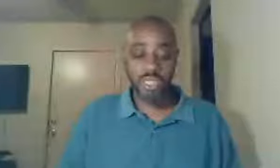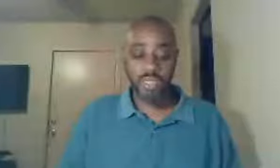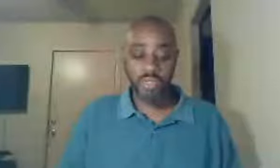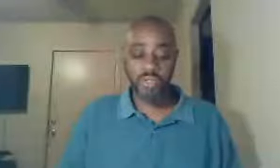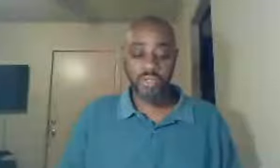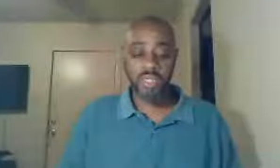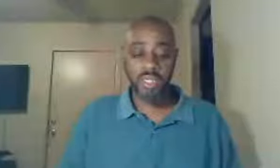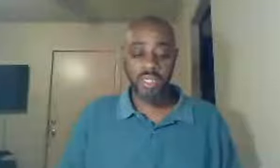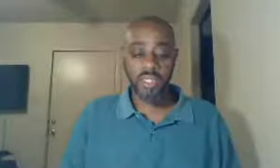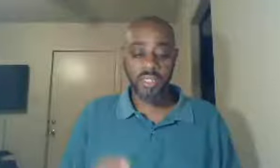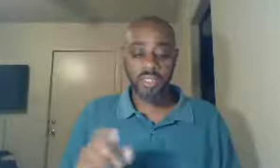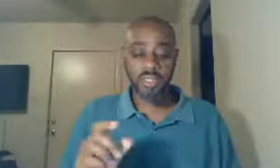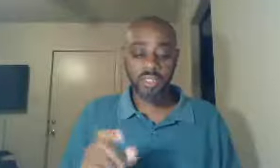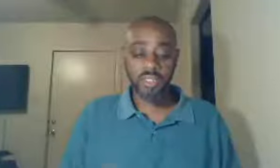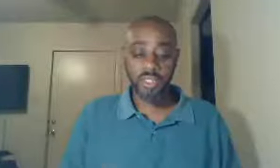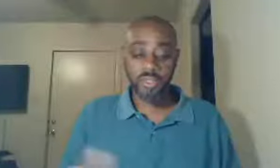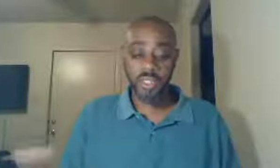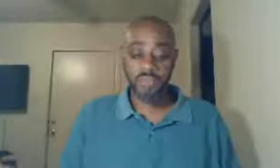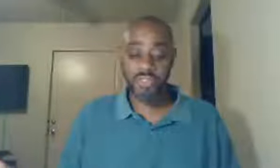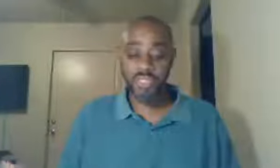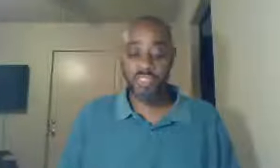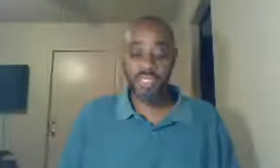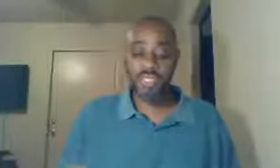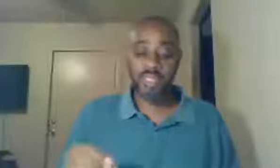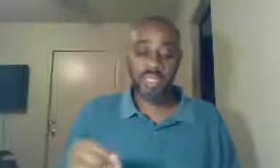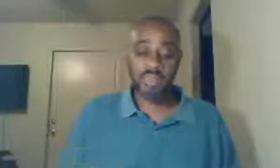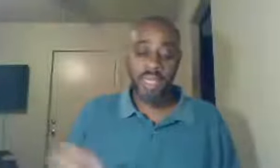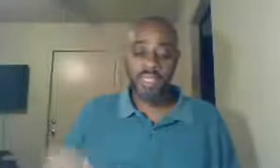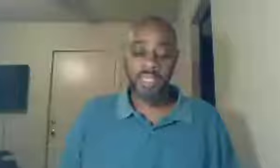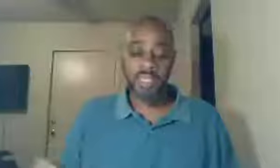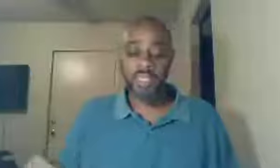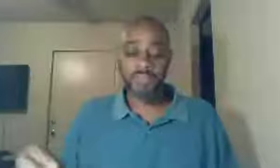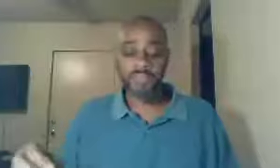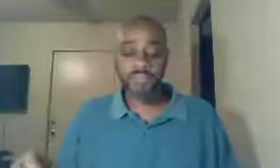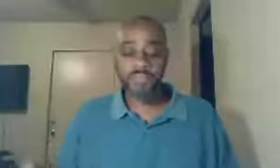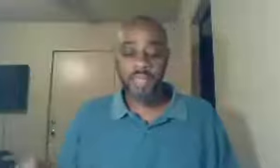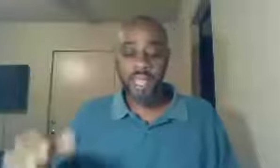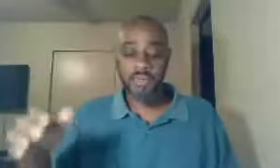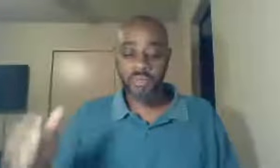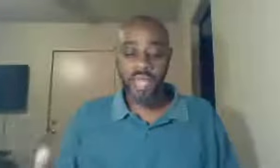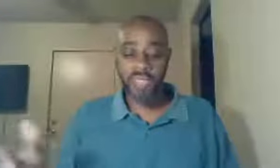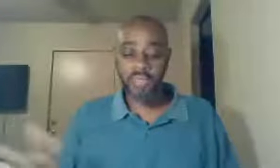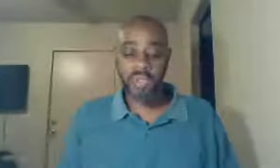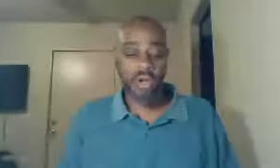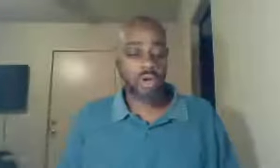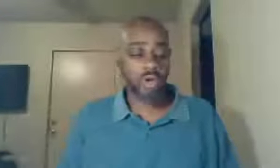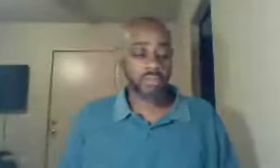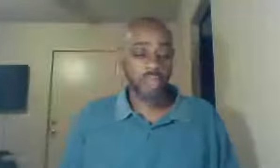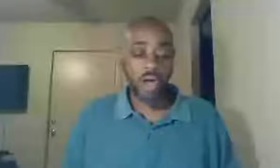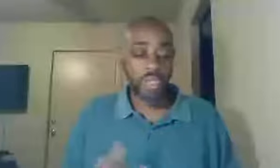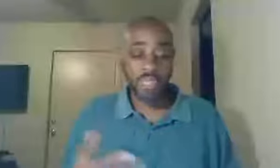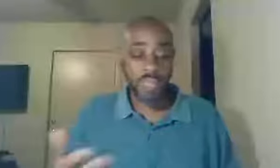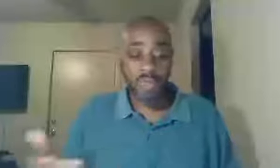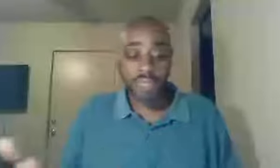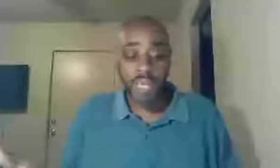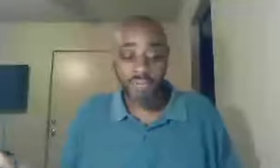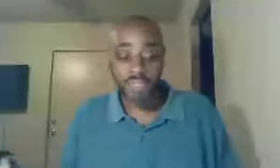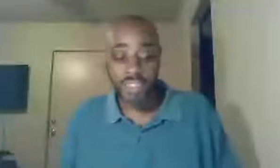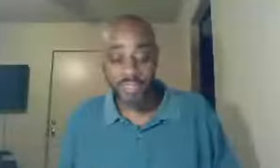he rendered, concluding verse 16, that he can't rightly recall all he may or may not have physically